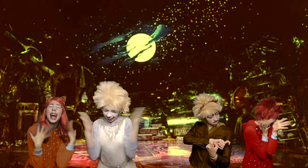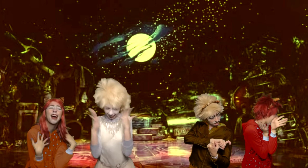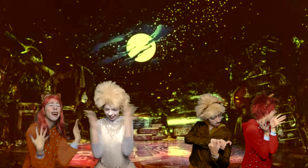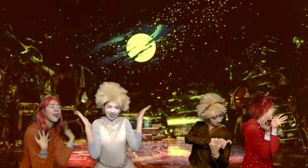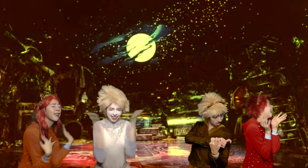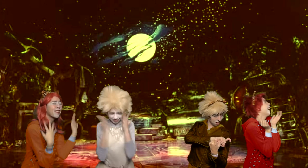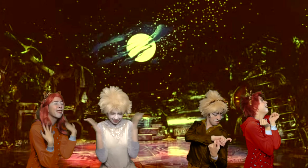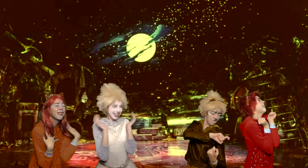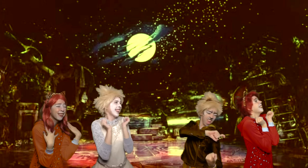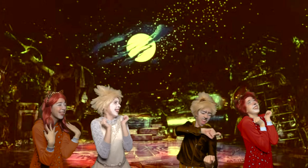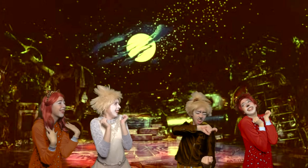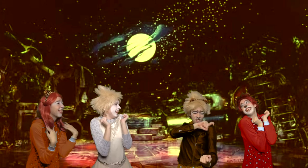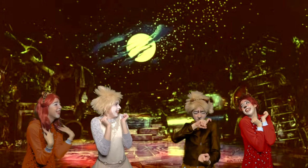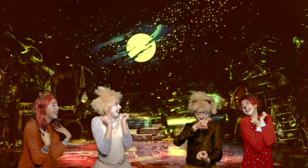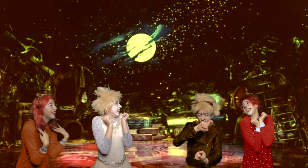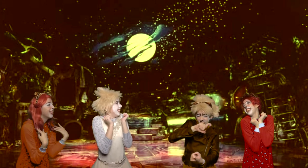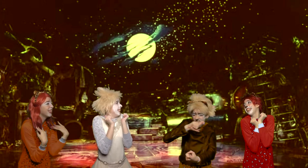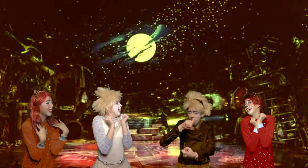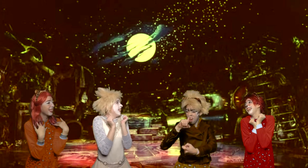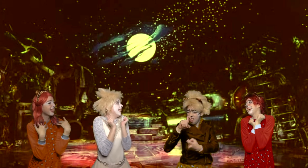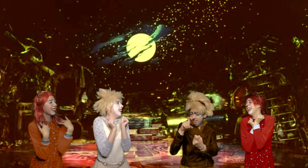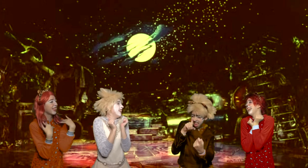About About About